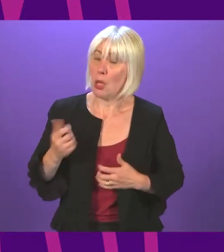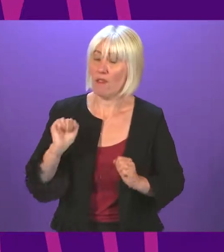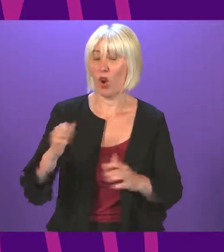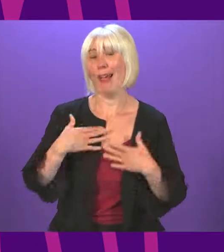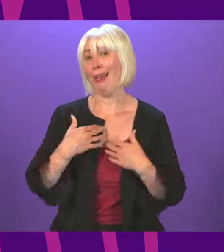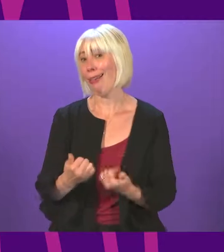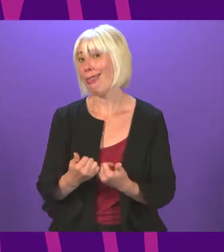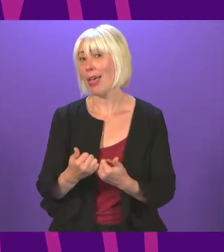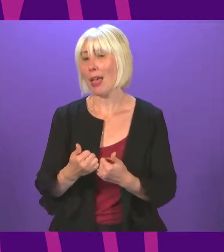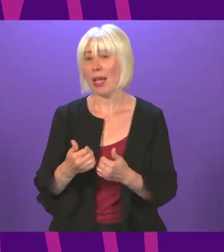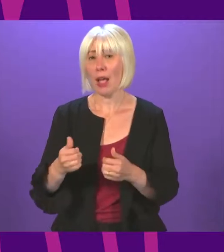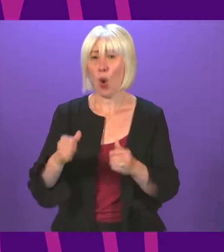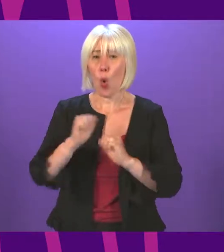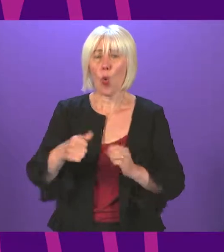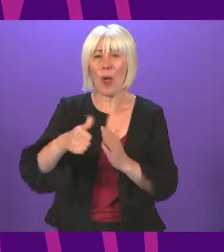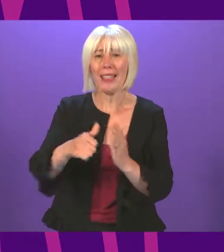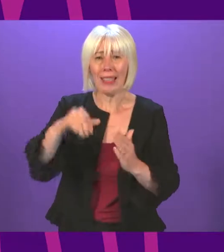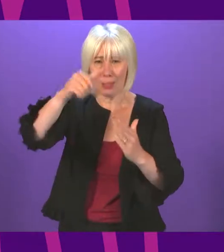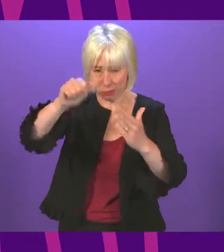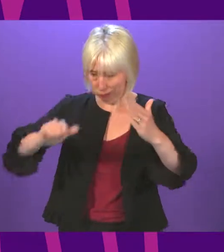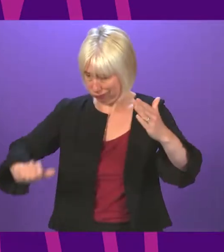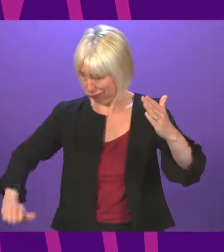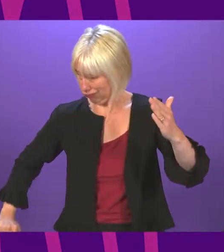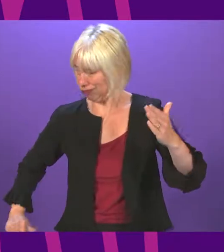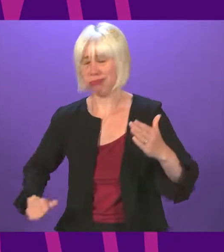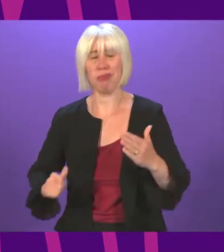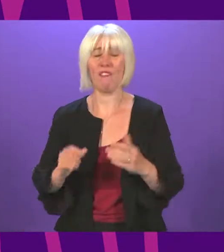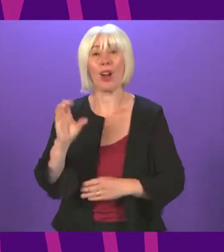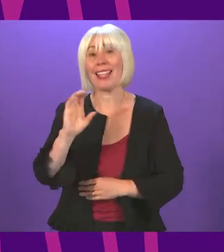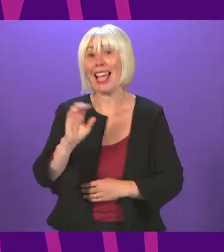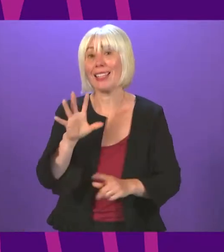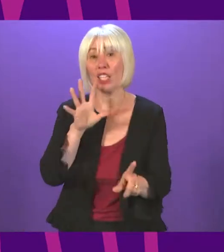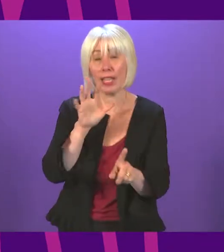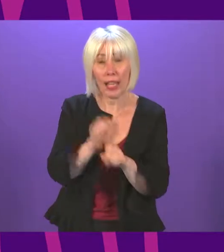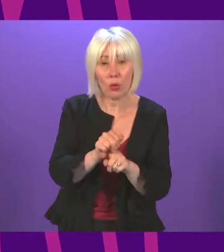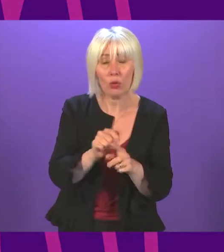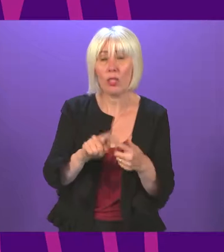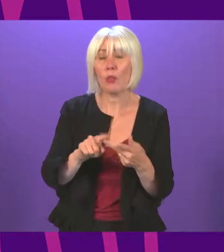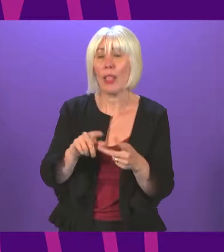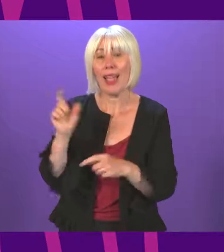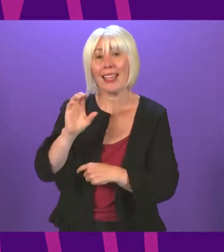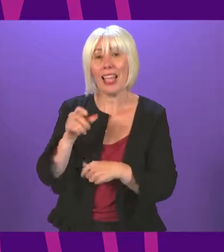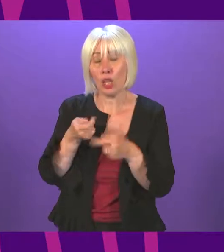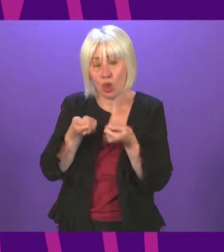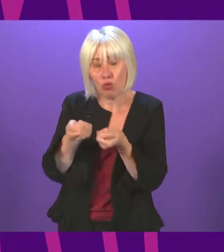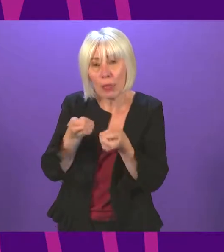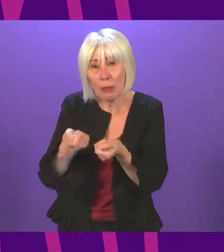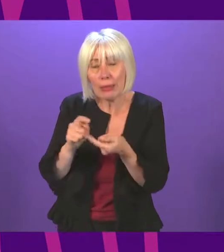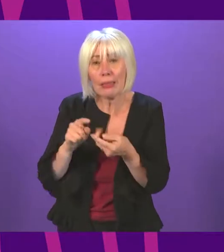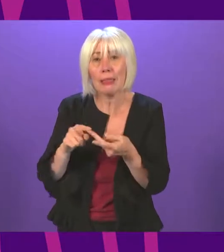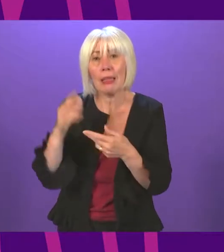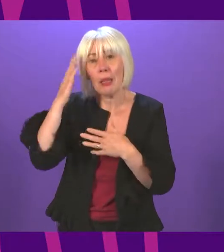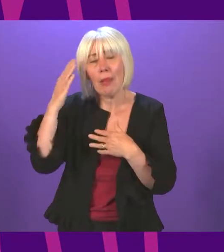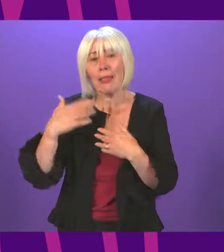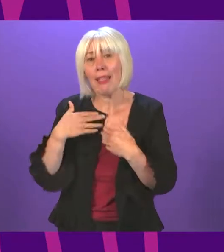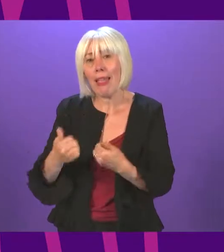A huge backlog in terms of cancer diagnosis, a huge backlog in terms of cancer treatment, a huge backlog on mental health